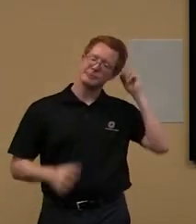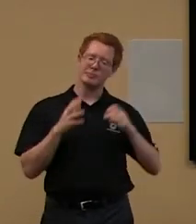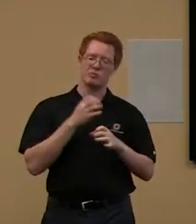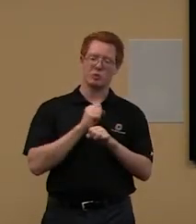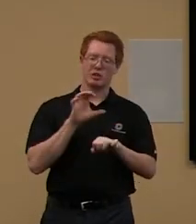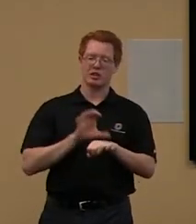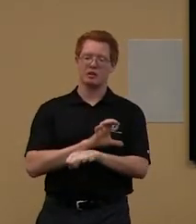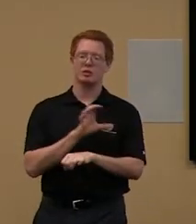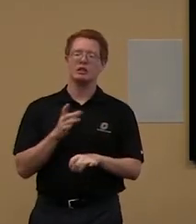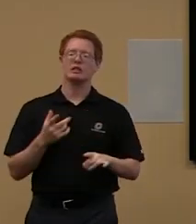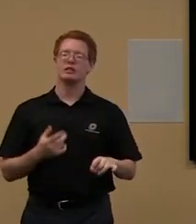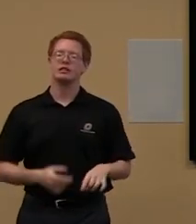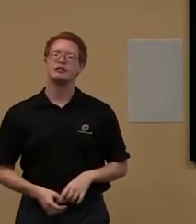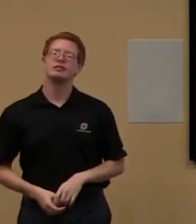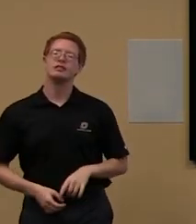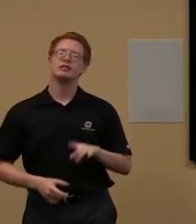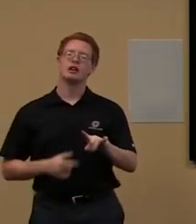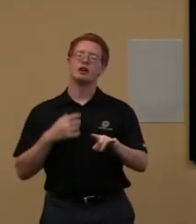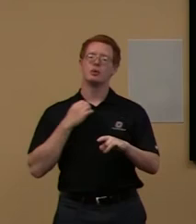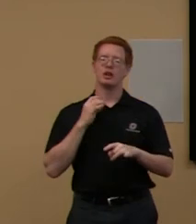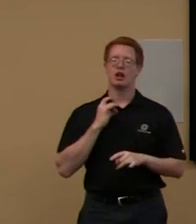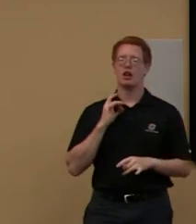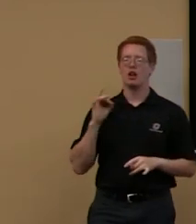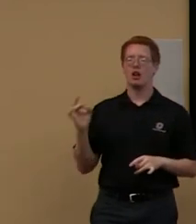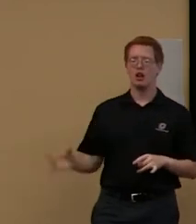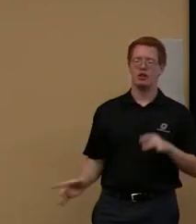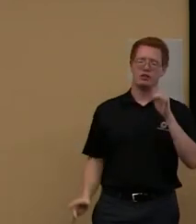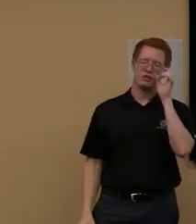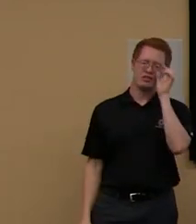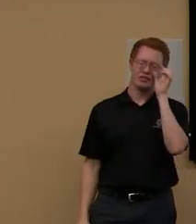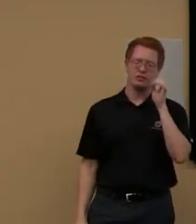I'm actually going to take this off. I can.